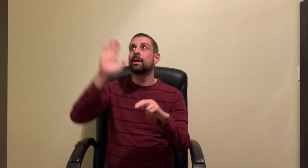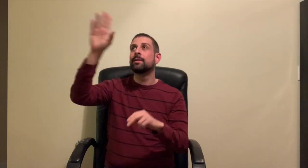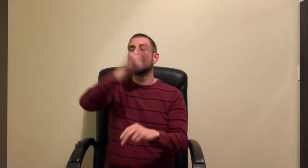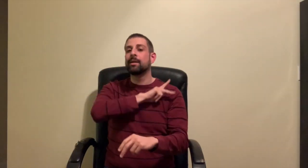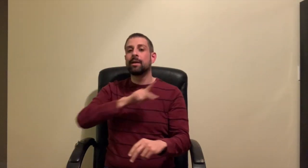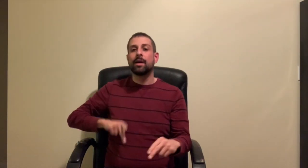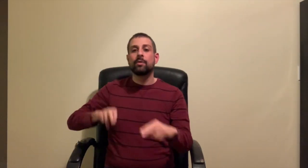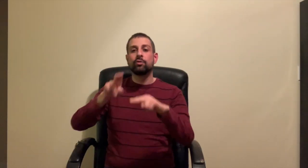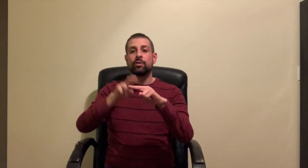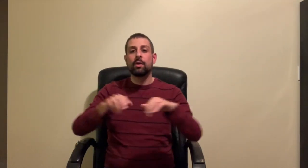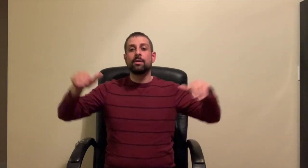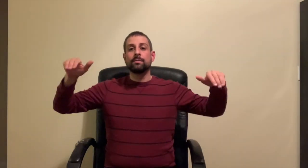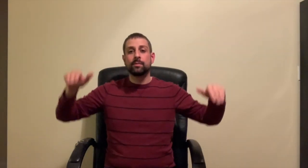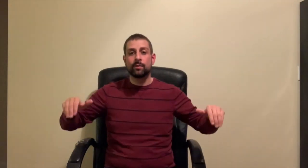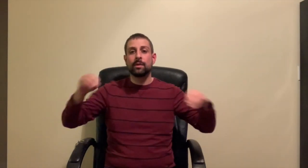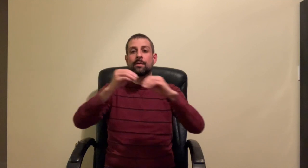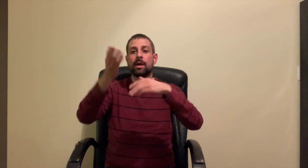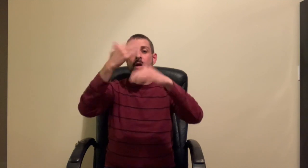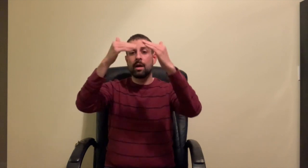The Lord has set His throne in heaven.